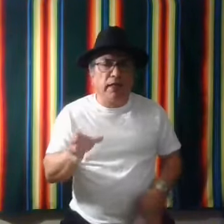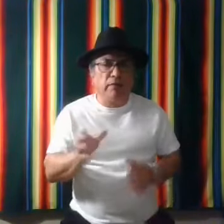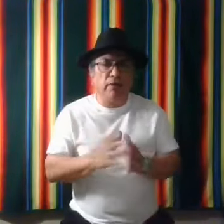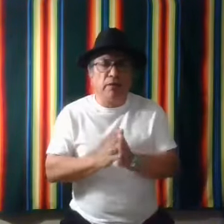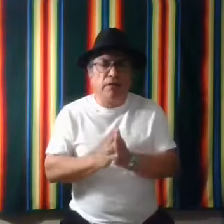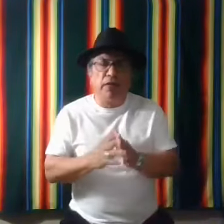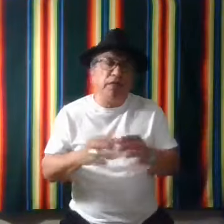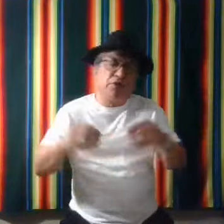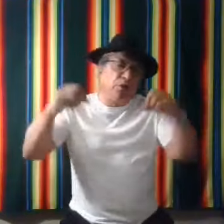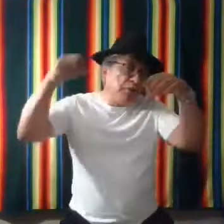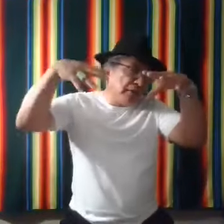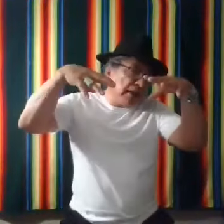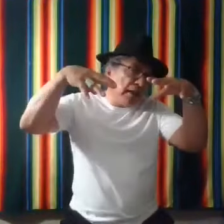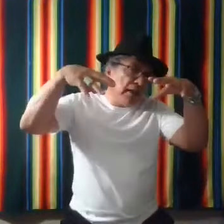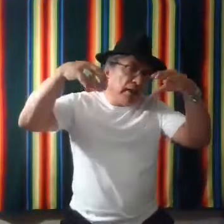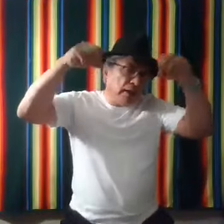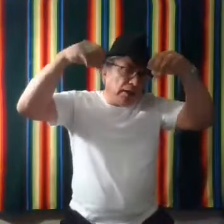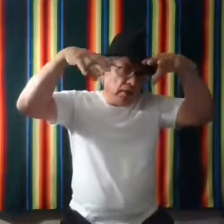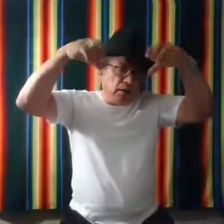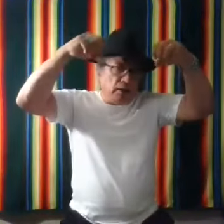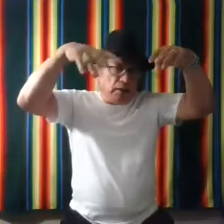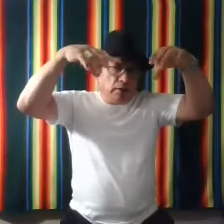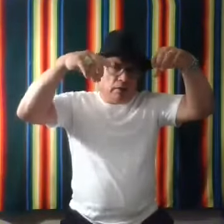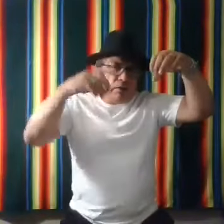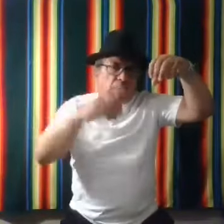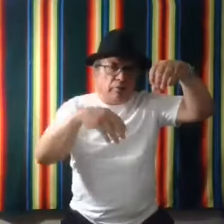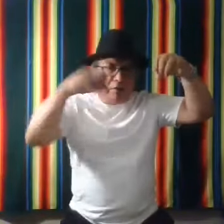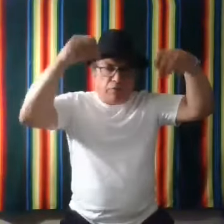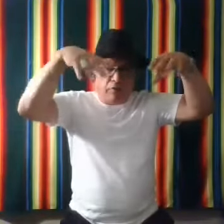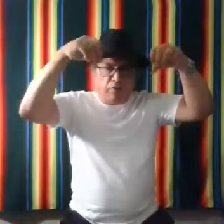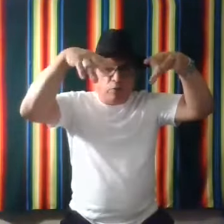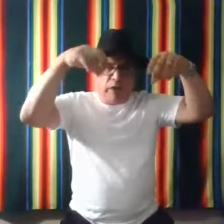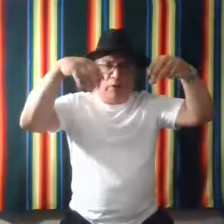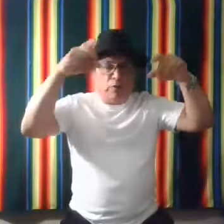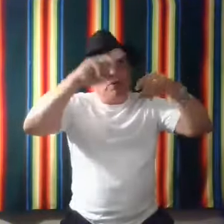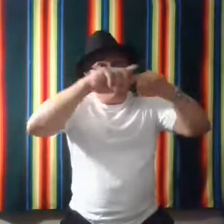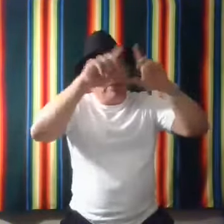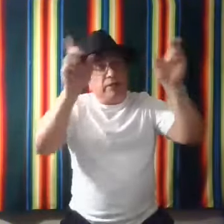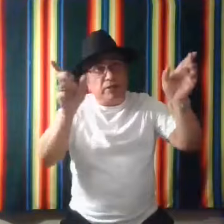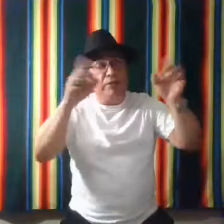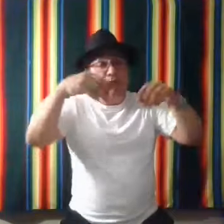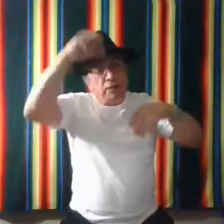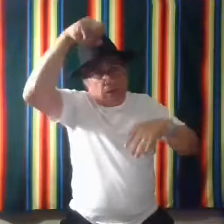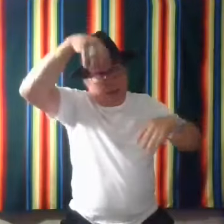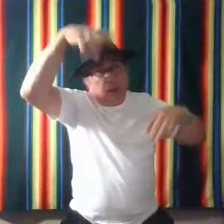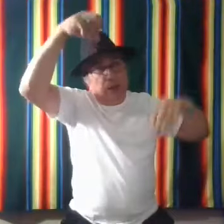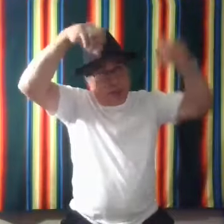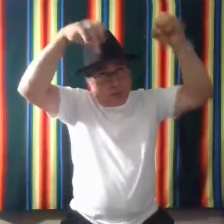and sign it so i would say uh in in front of the winter if we're talking about the seasons uh